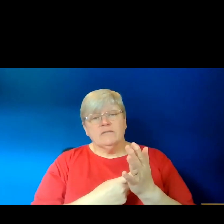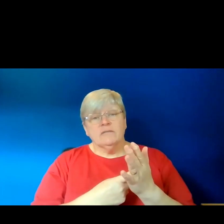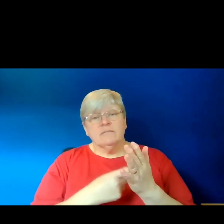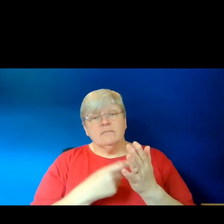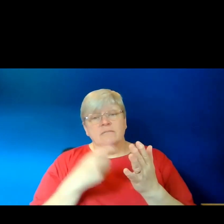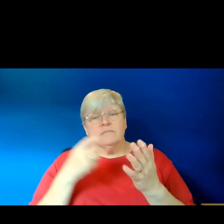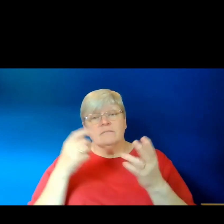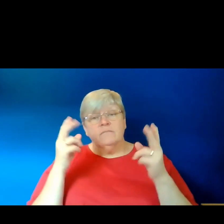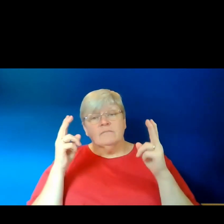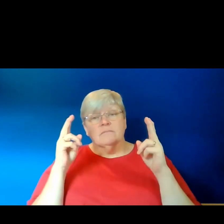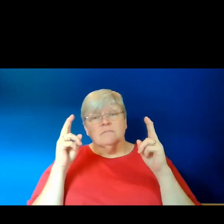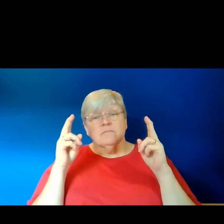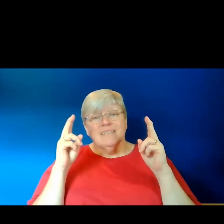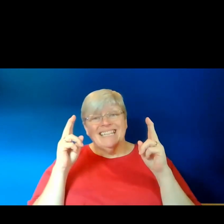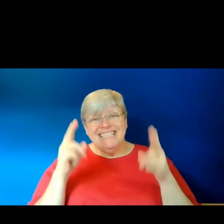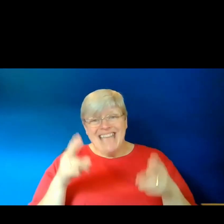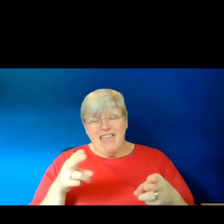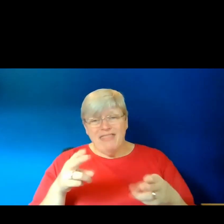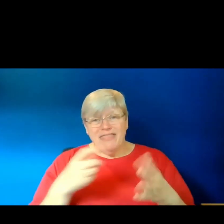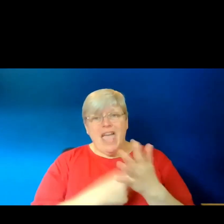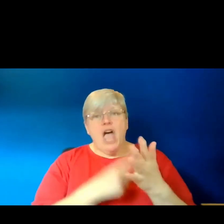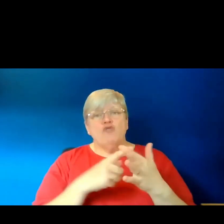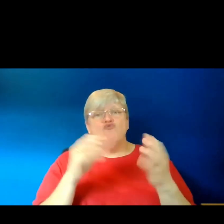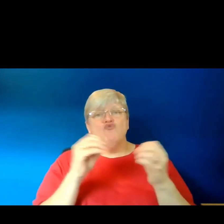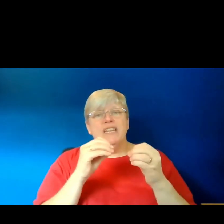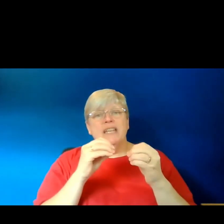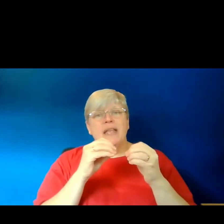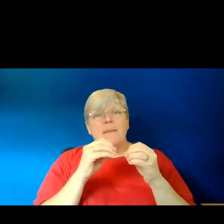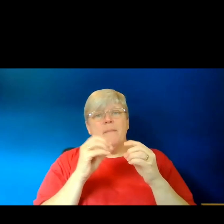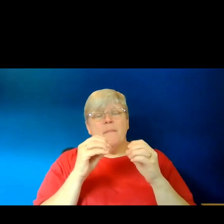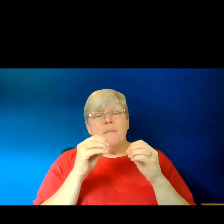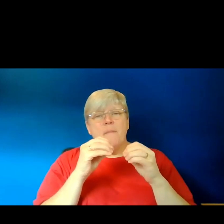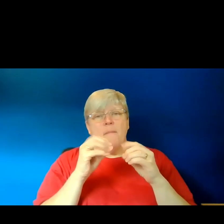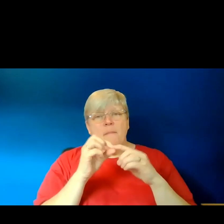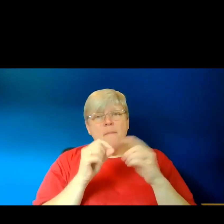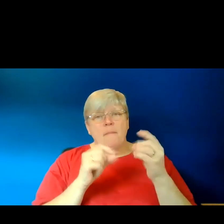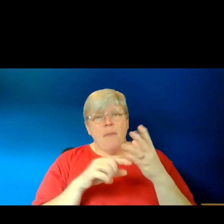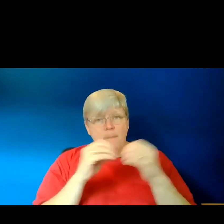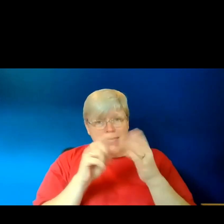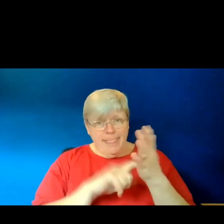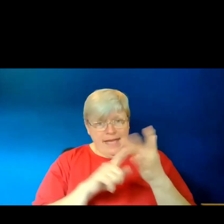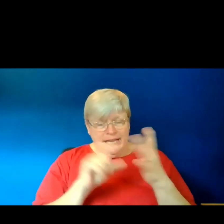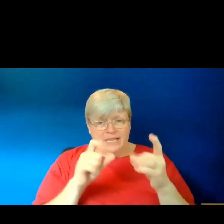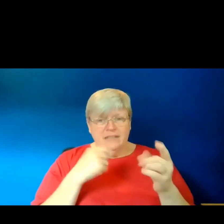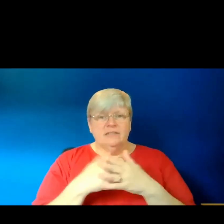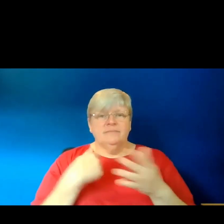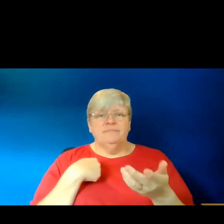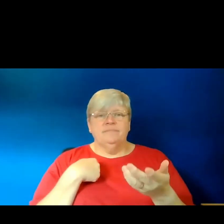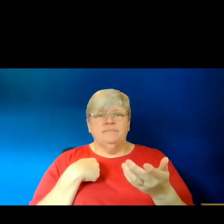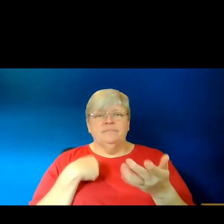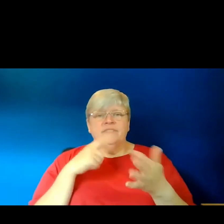by the poet Ilya Kaminsky, which is a collection of poems that tell one